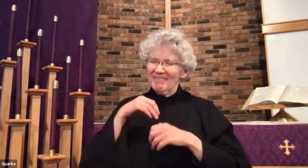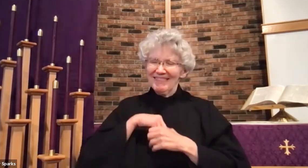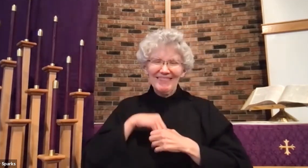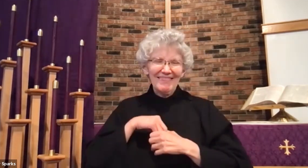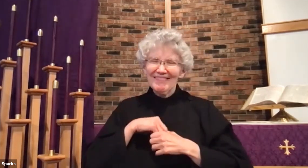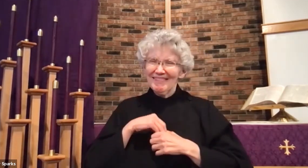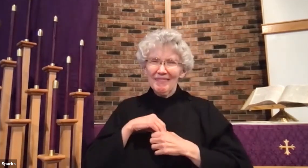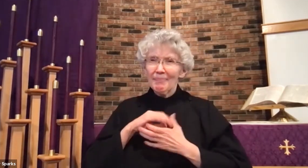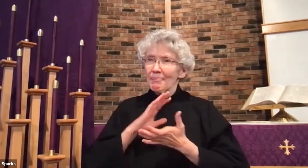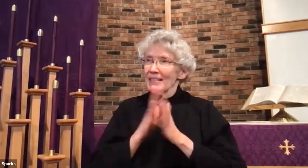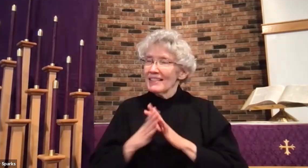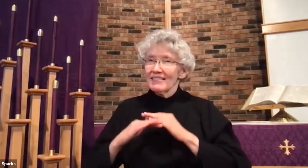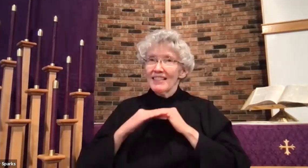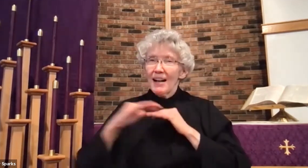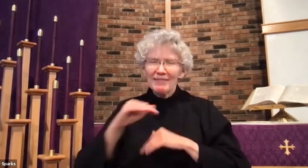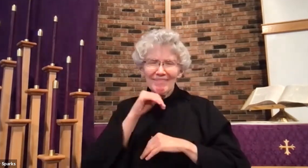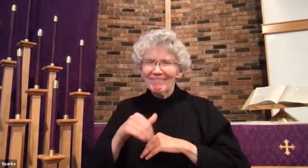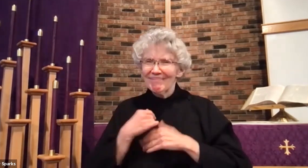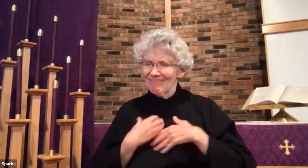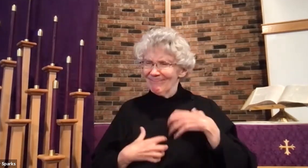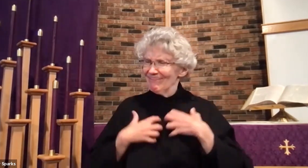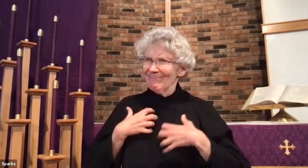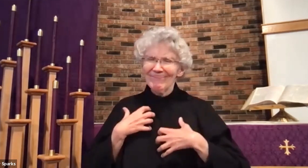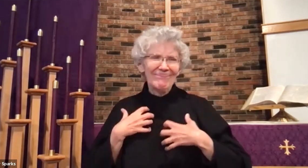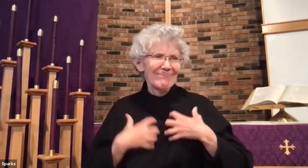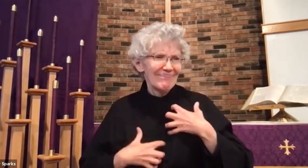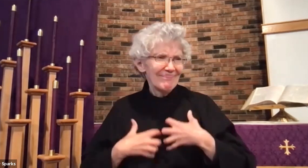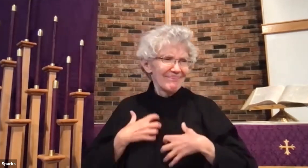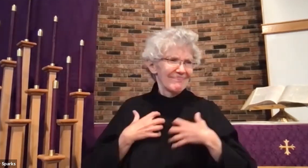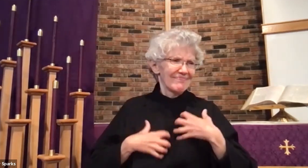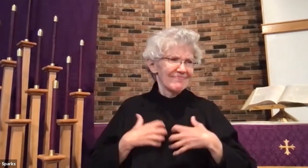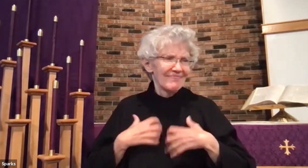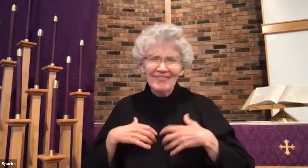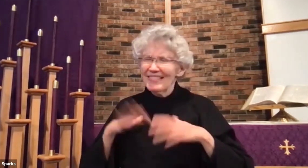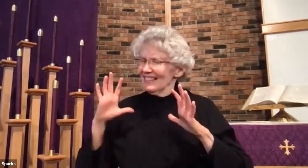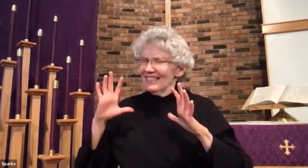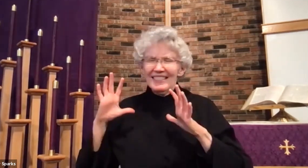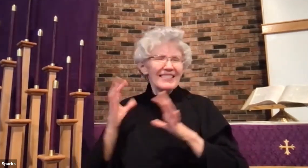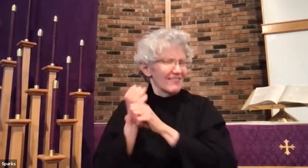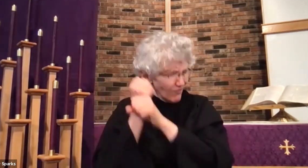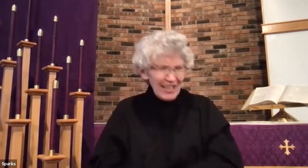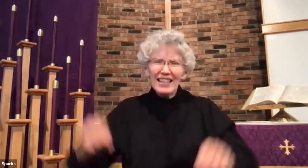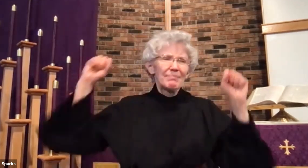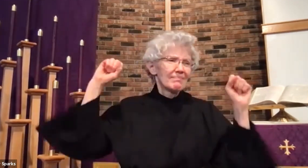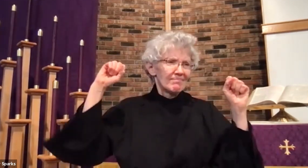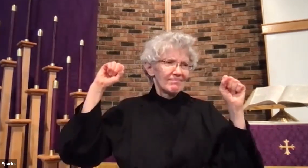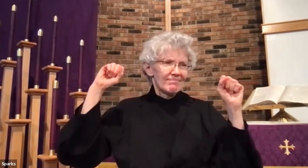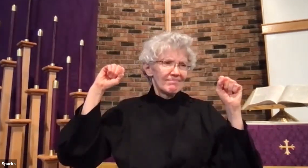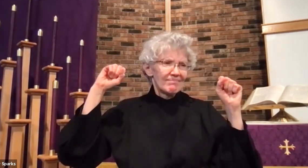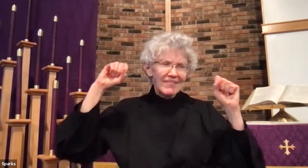focus on breaking free from our sense of entitlement and self-importance. Breaking